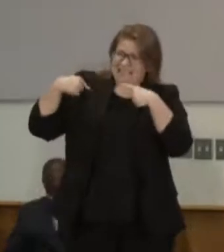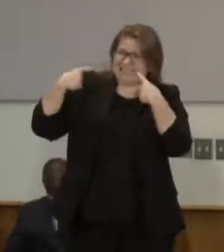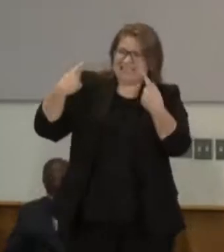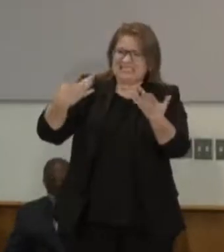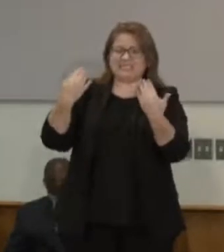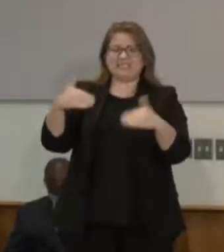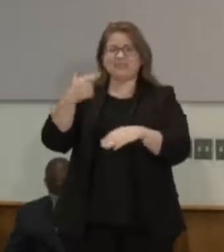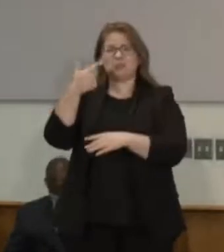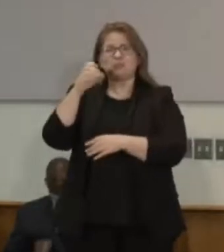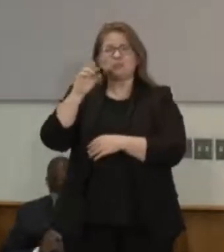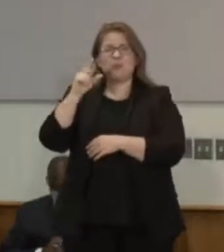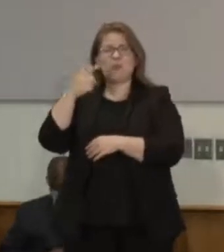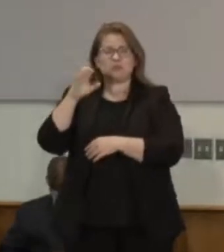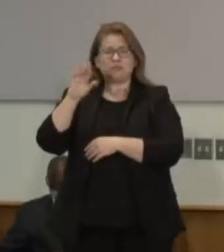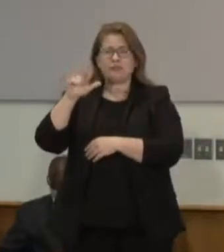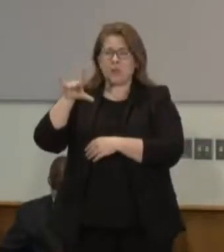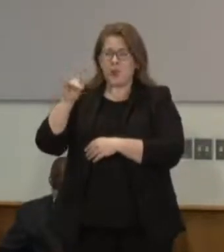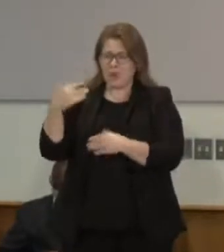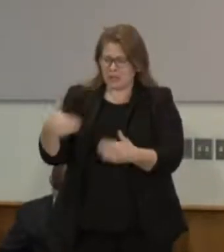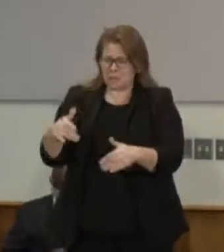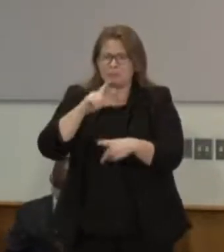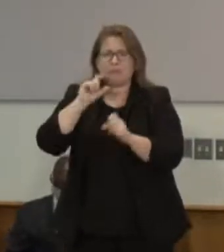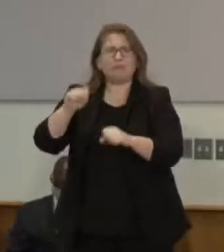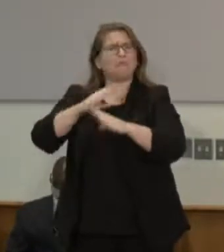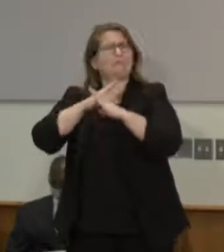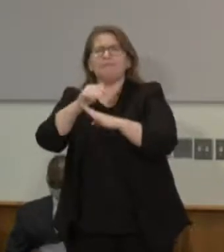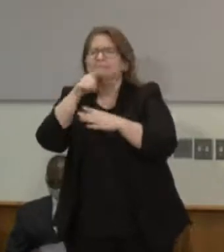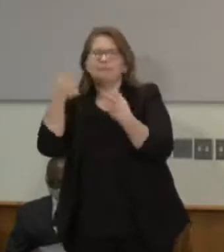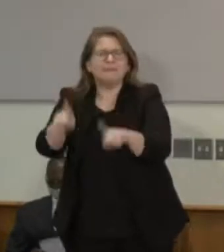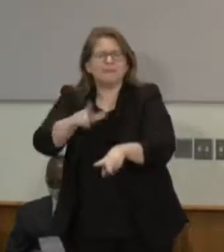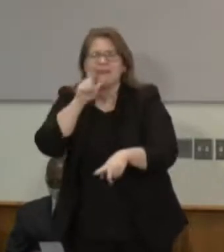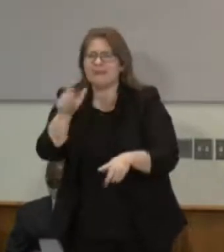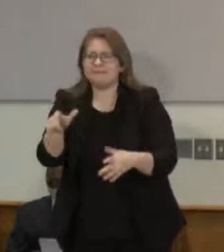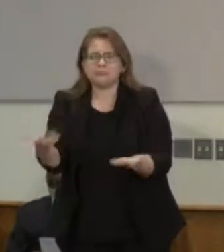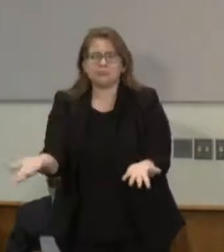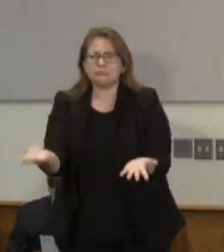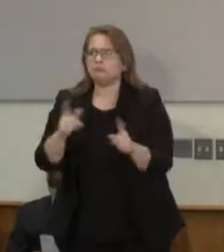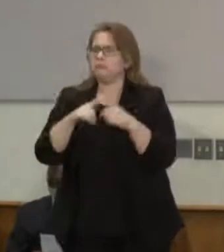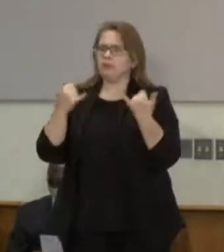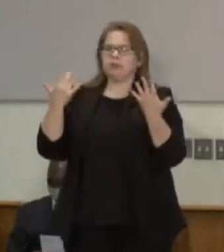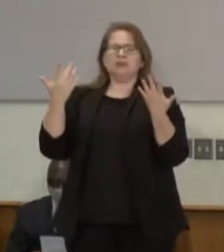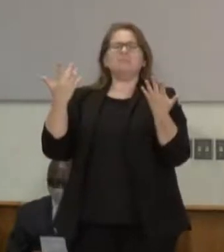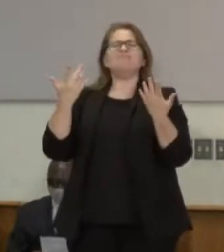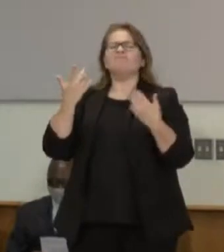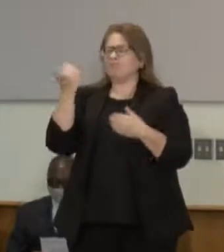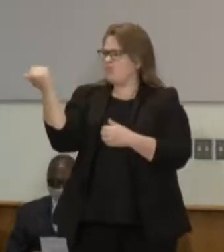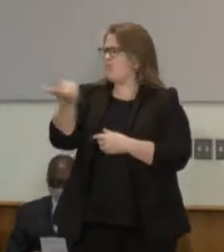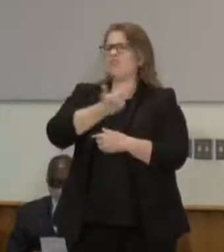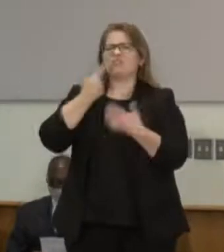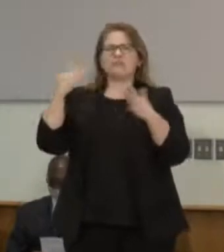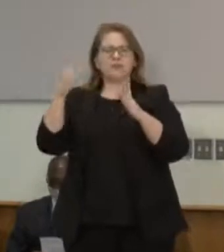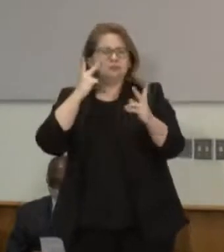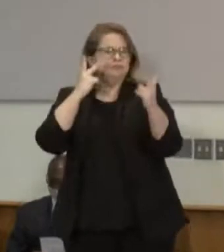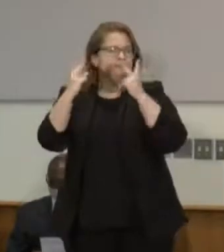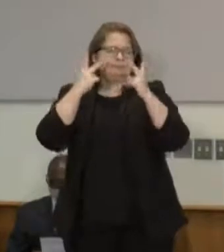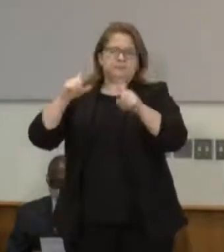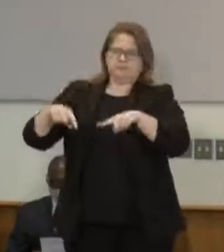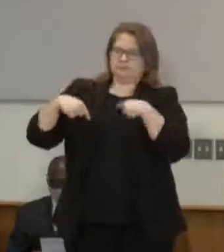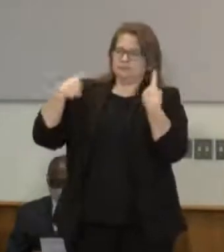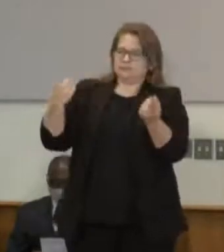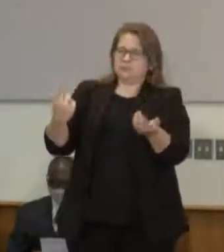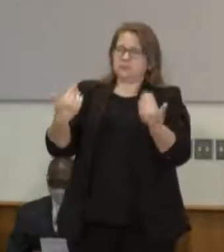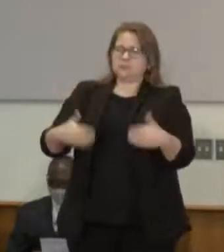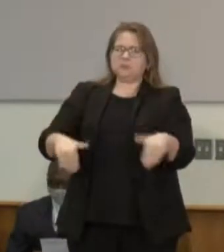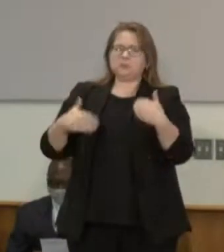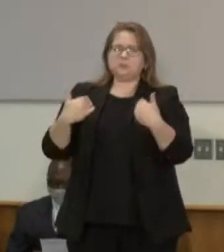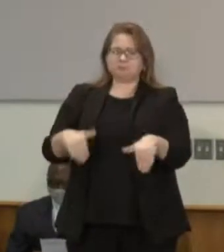could have been prevented. So this is a group of folks who know now, and they've seen it all too often. It's never the right time to address these. It's